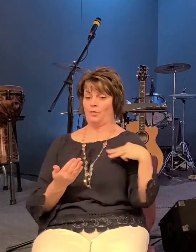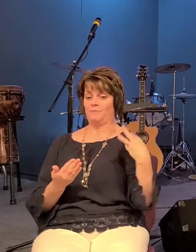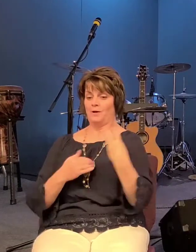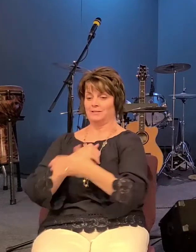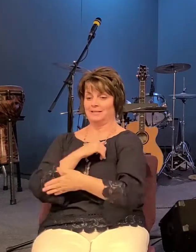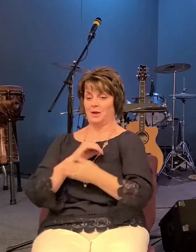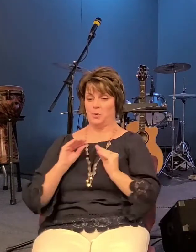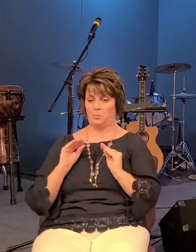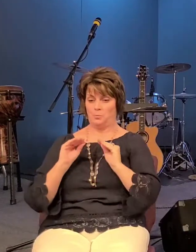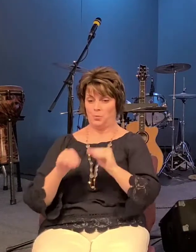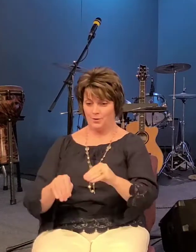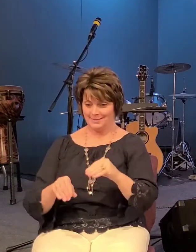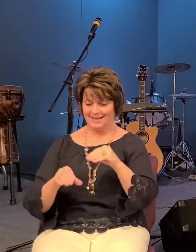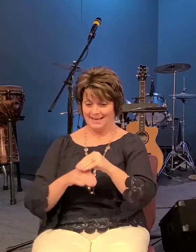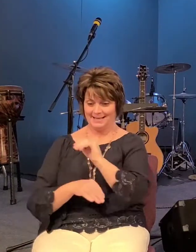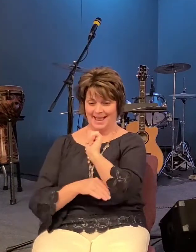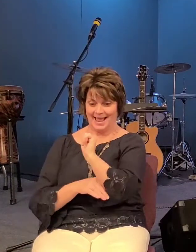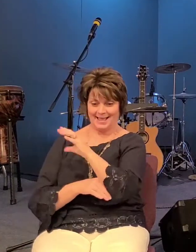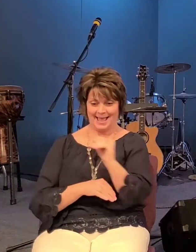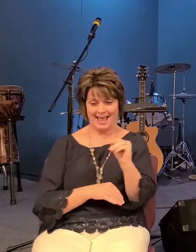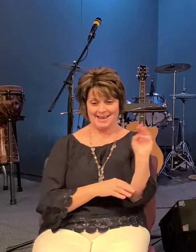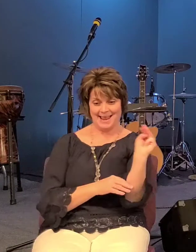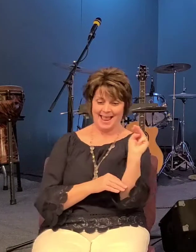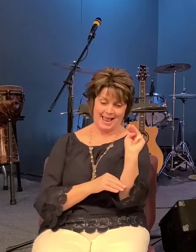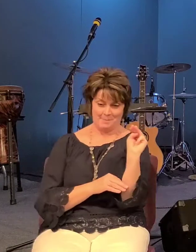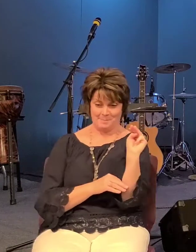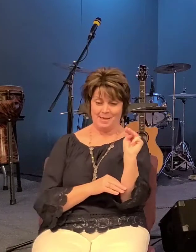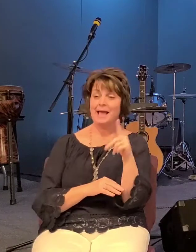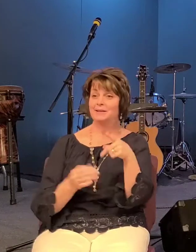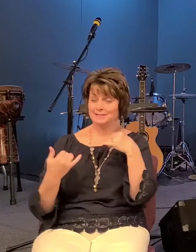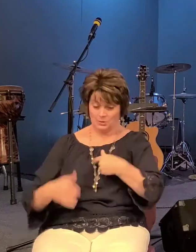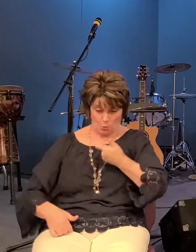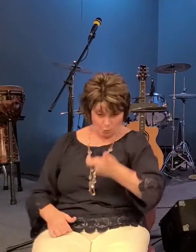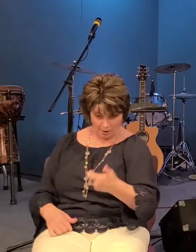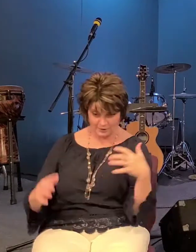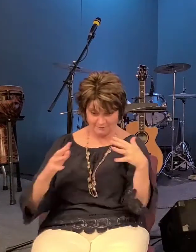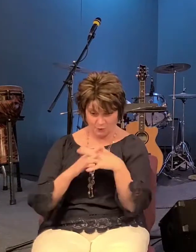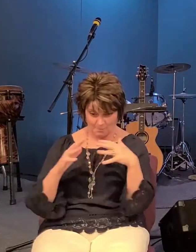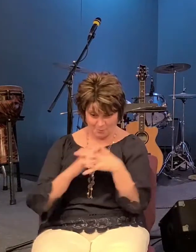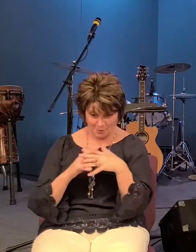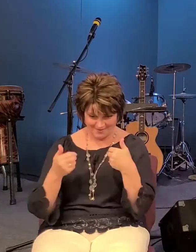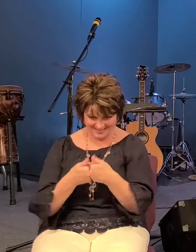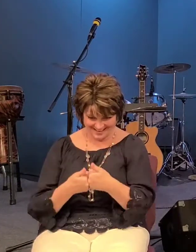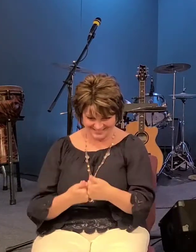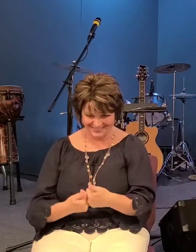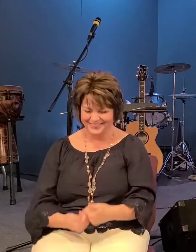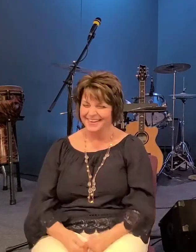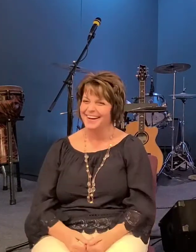field and still be able to play a football game on the on on the field itself